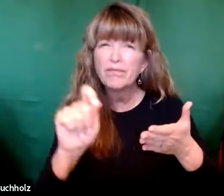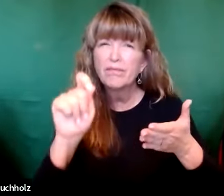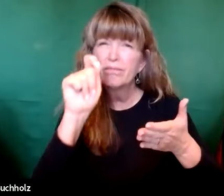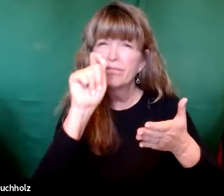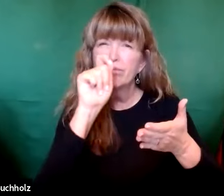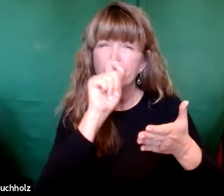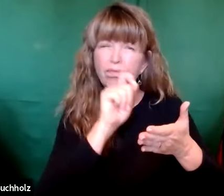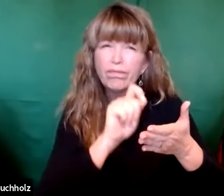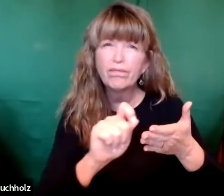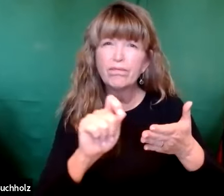detailed account.